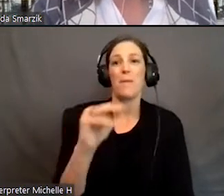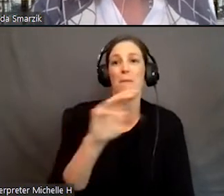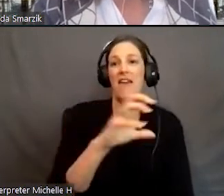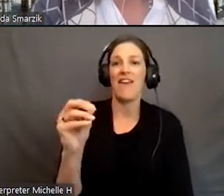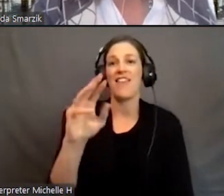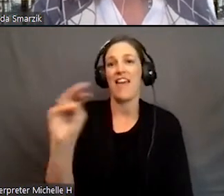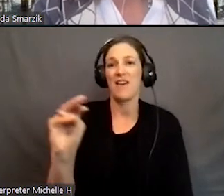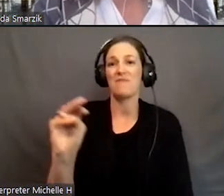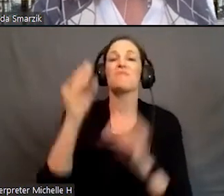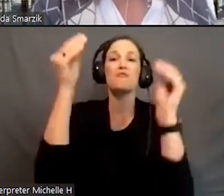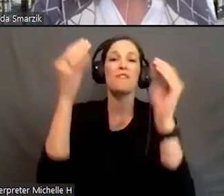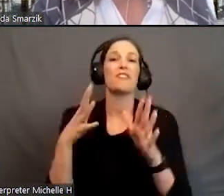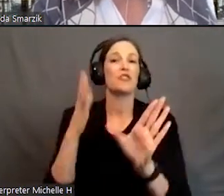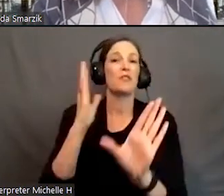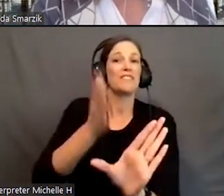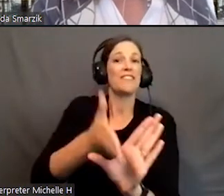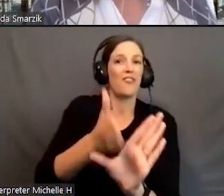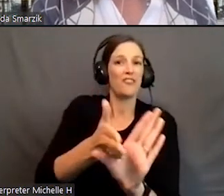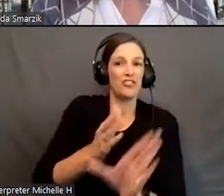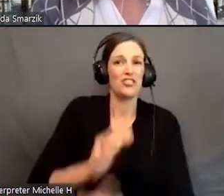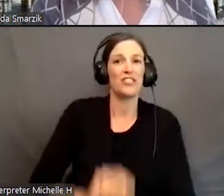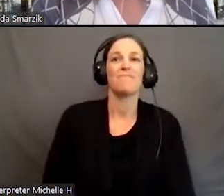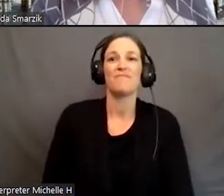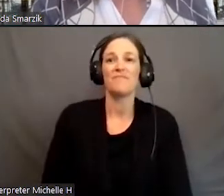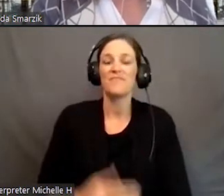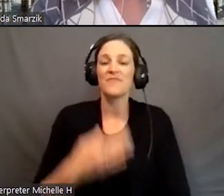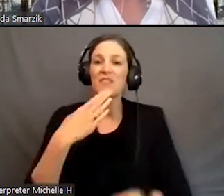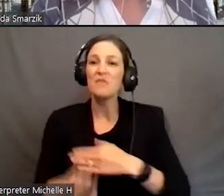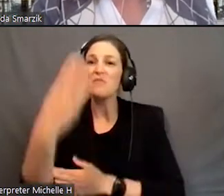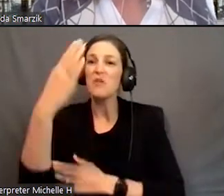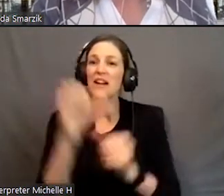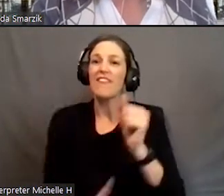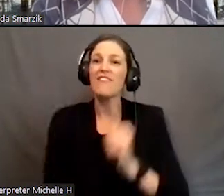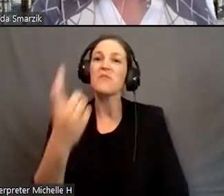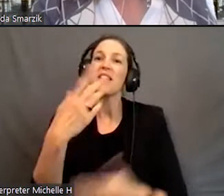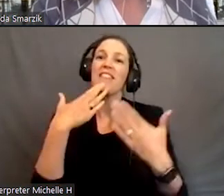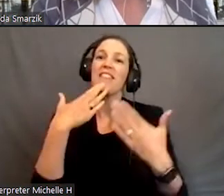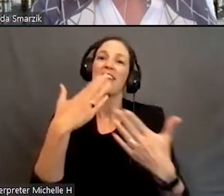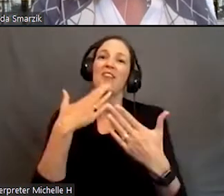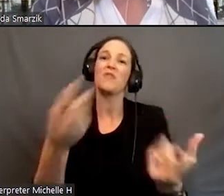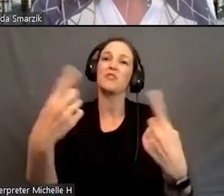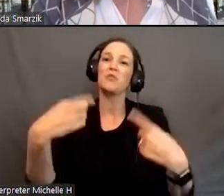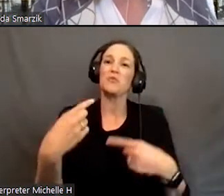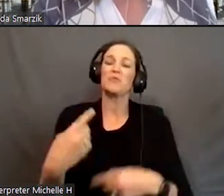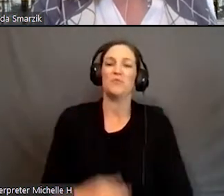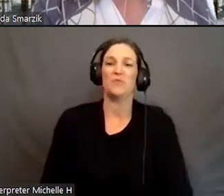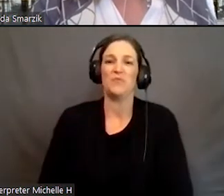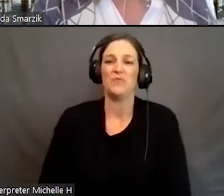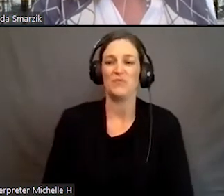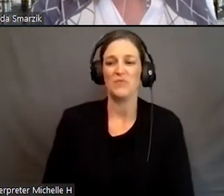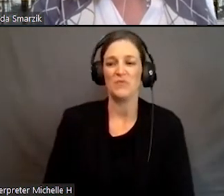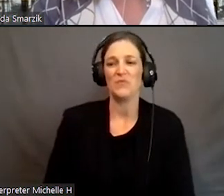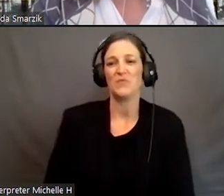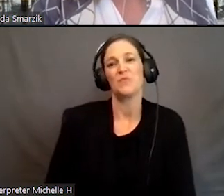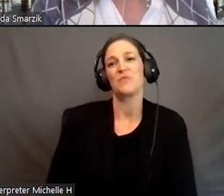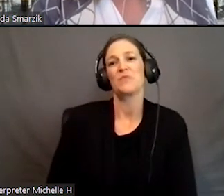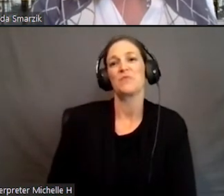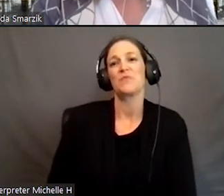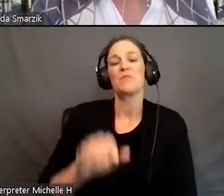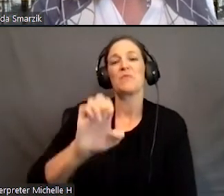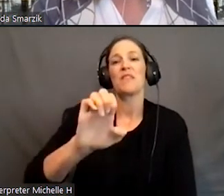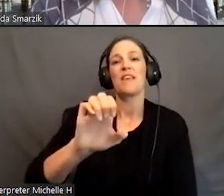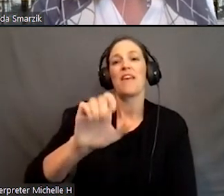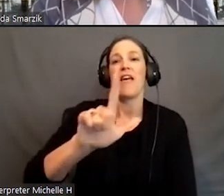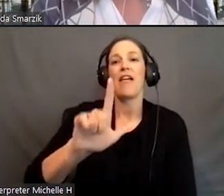Professor of Psychology. Good morning, everyone. Thanks for being here. We have LMC.